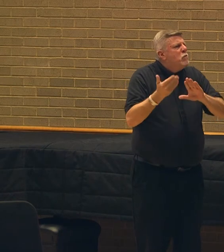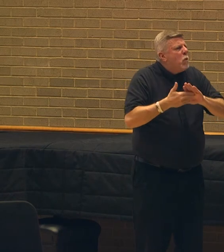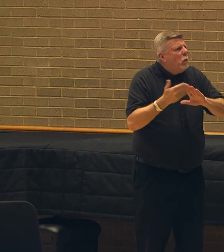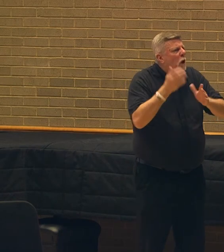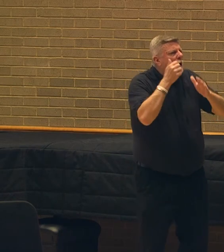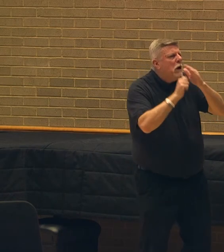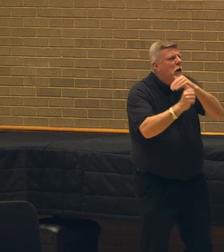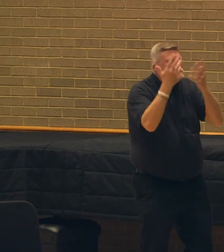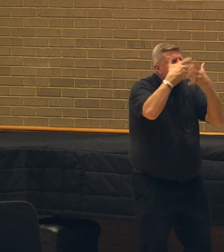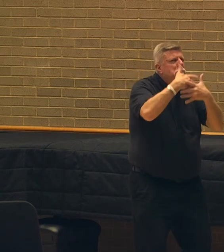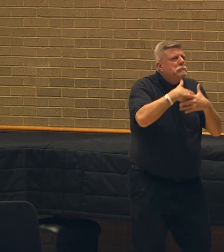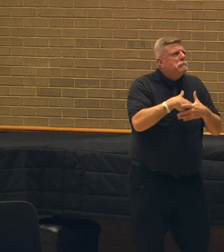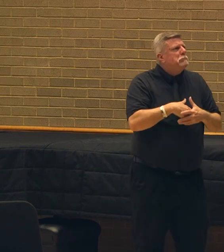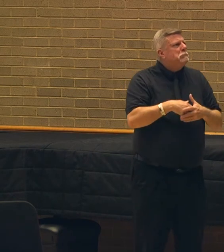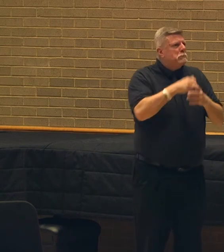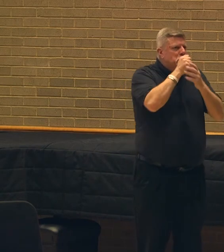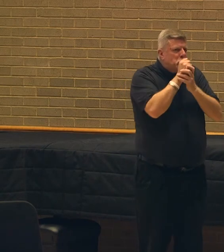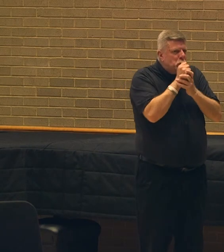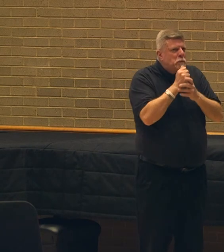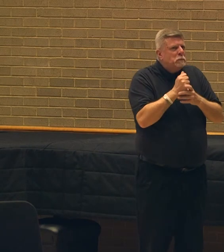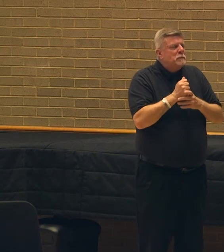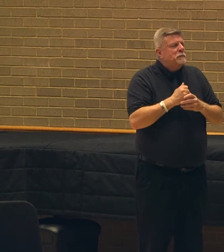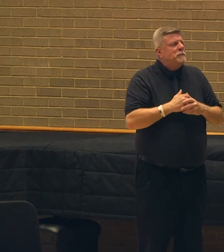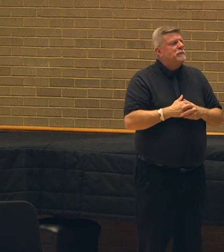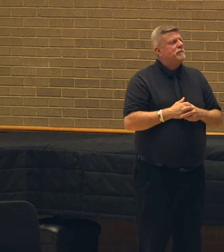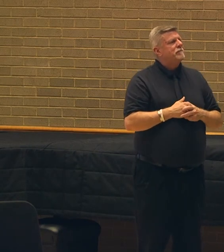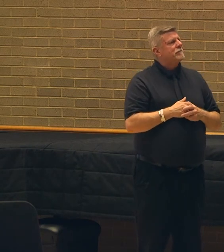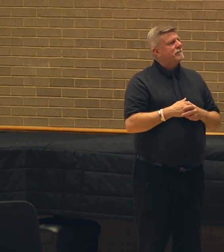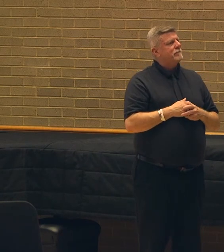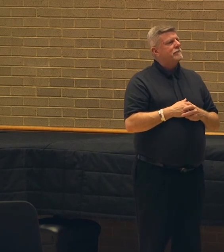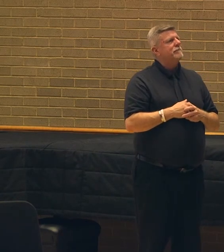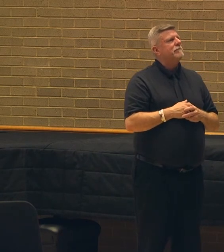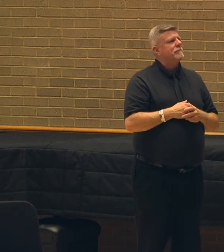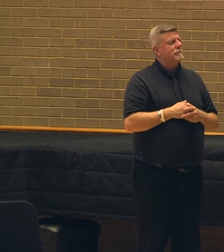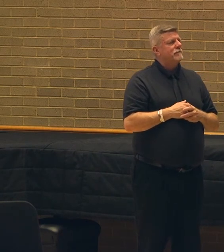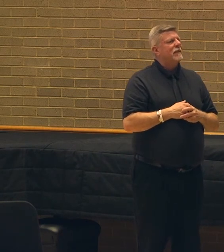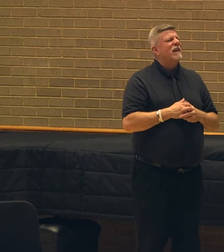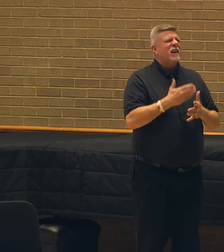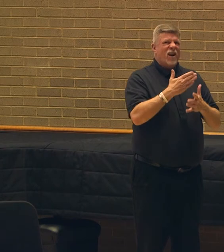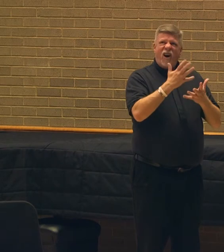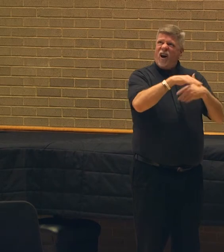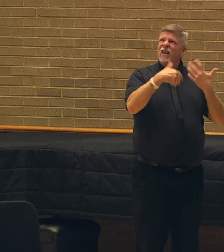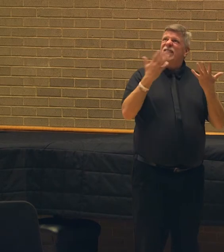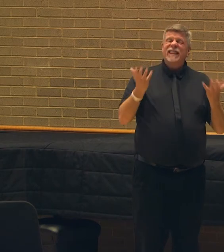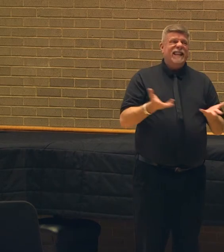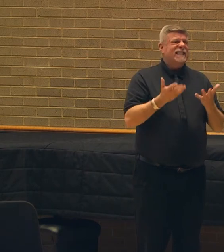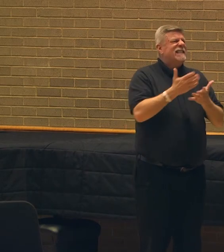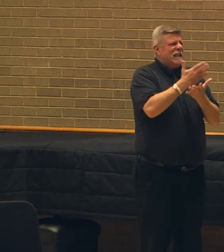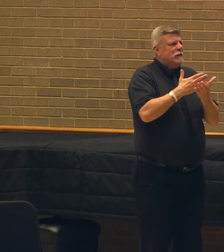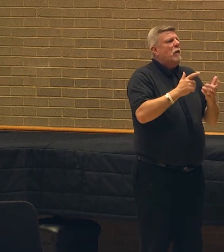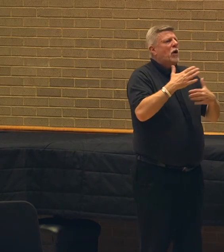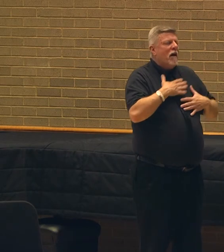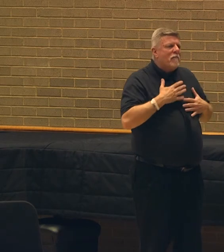And all of this is part of my artistic mo'uku auhau. All of it.